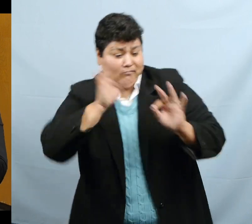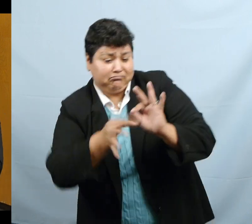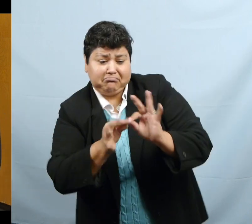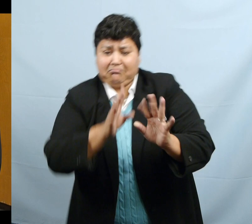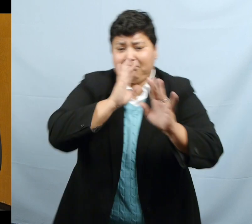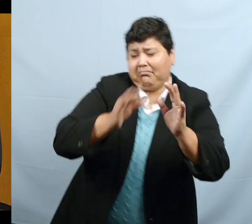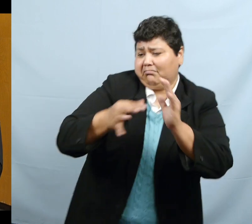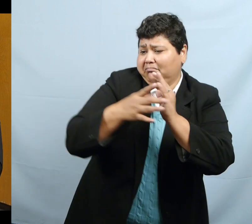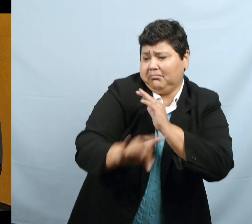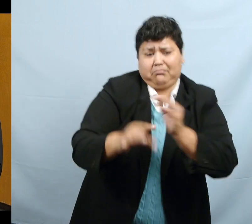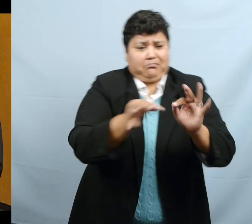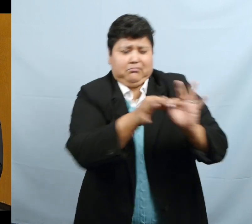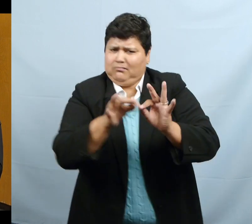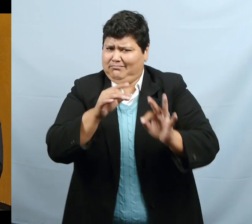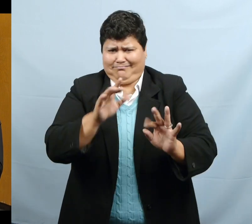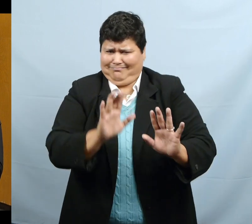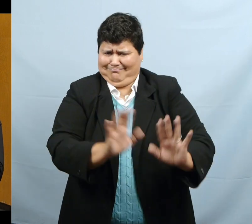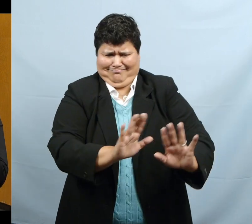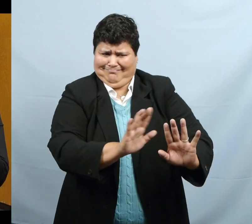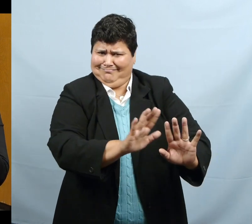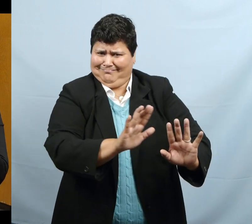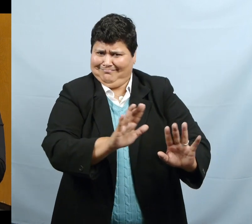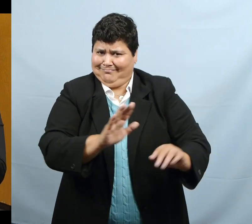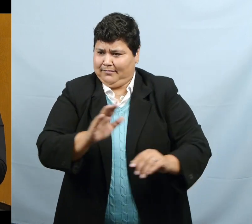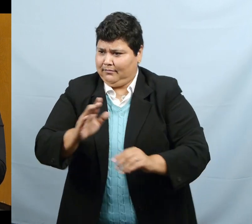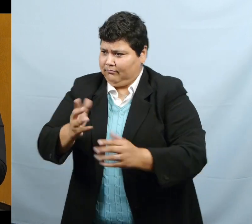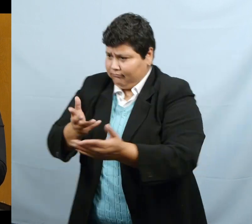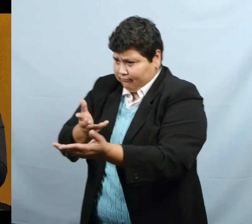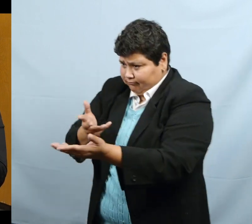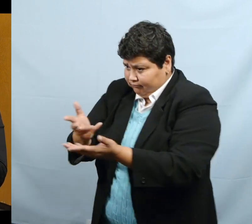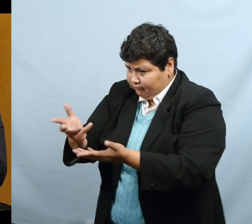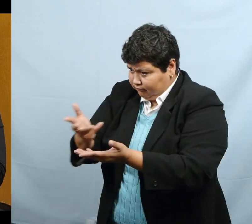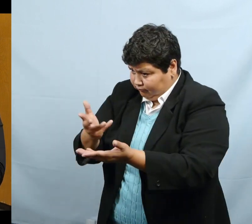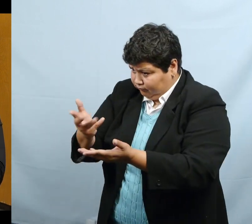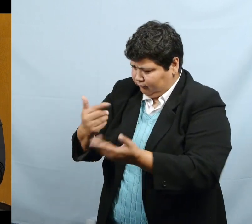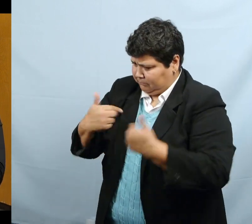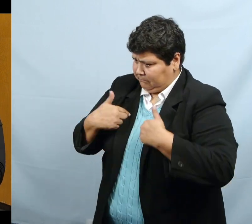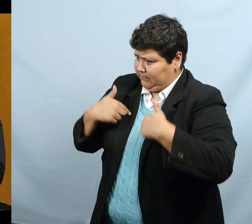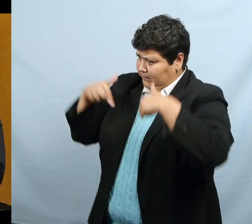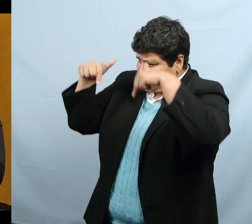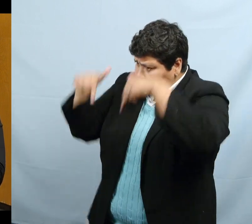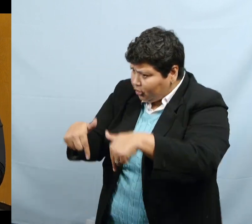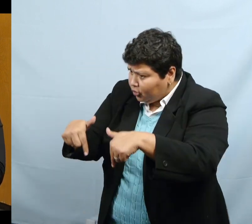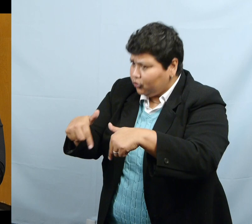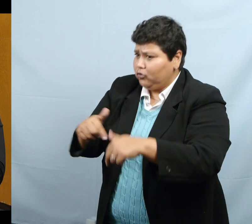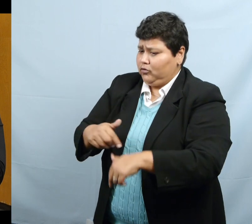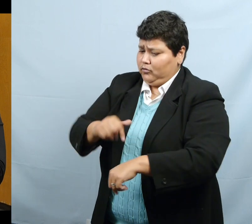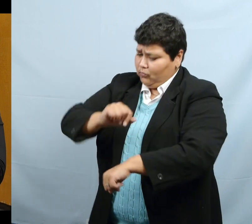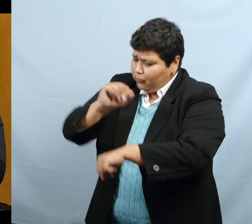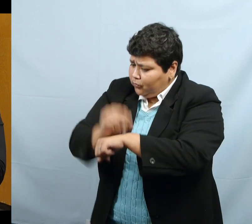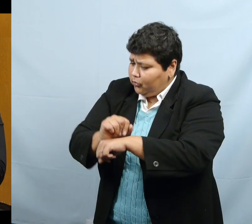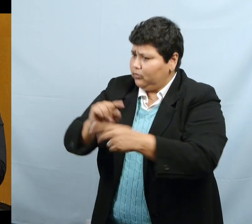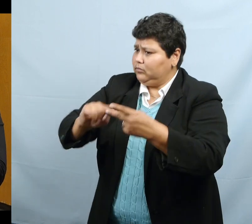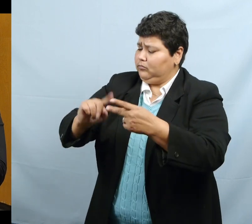I have to show them that I'm there to do my work. That I'm a professional. And